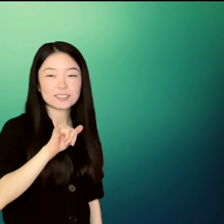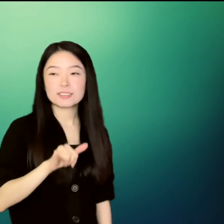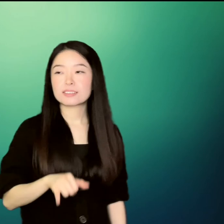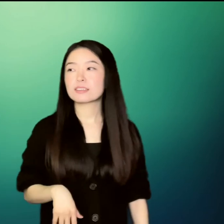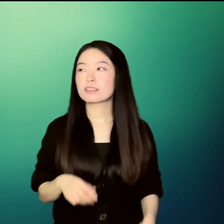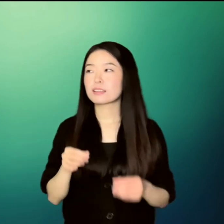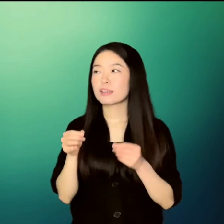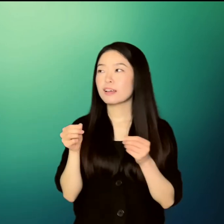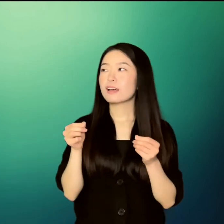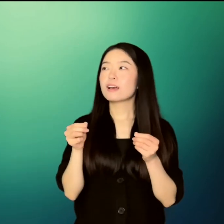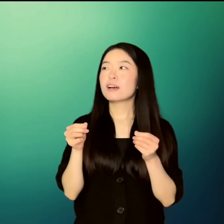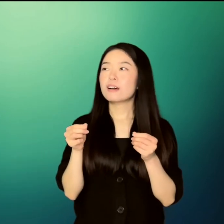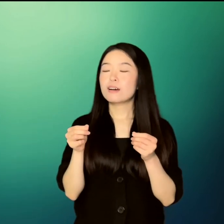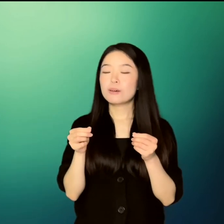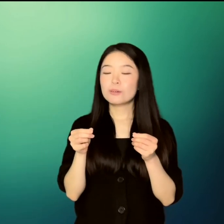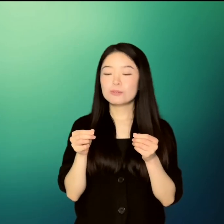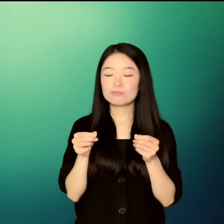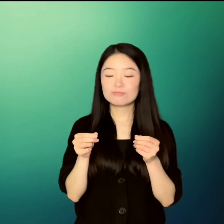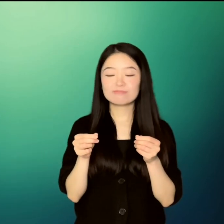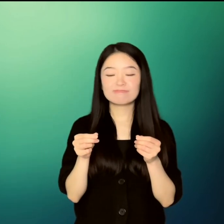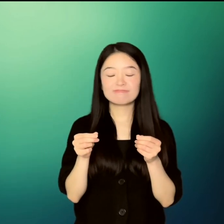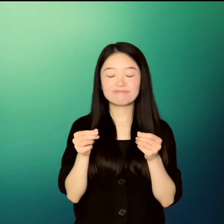Thank you for your help.